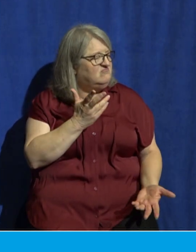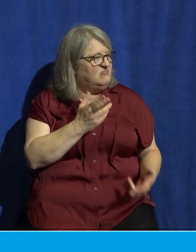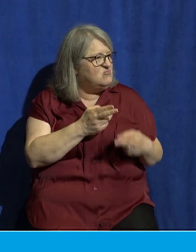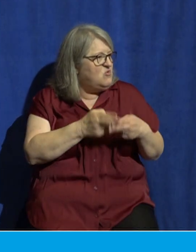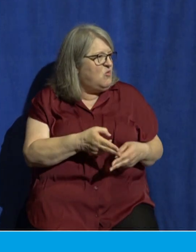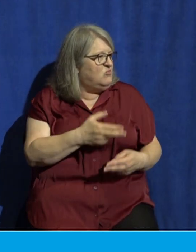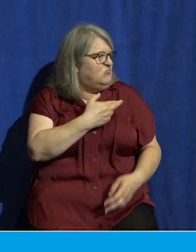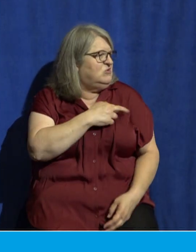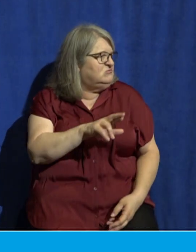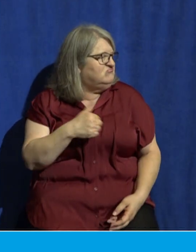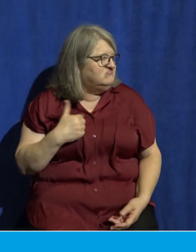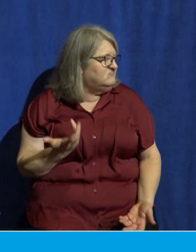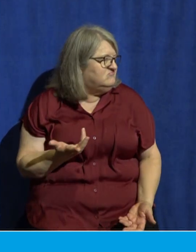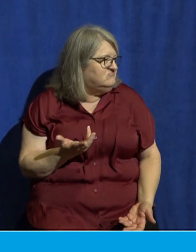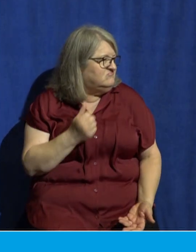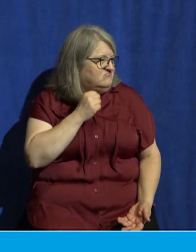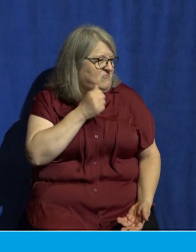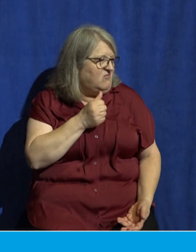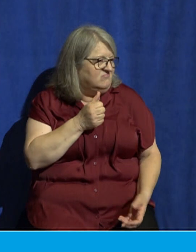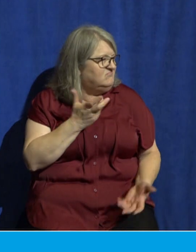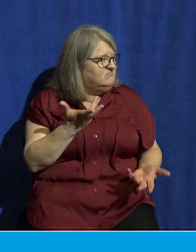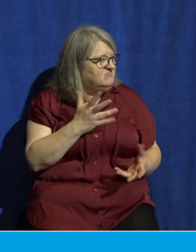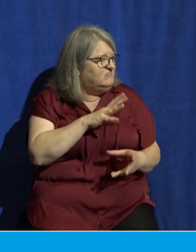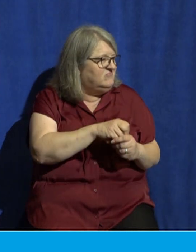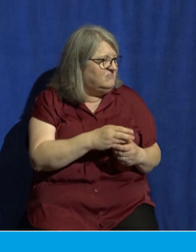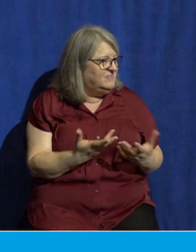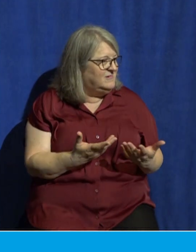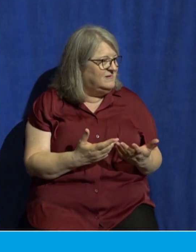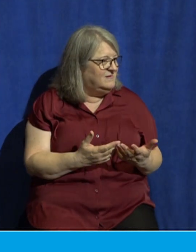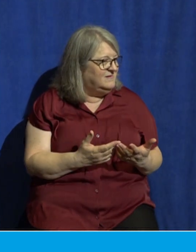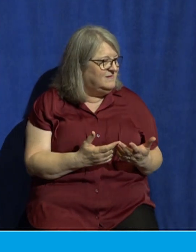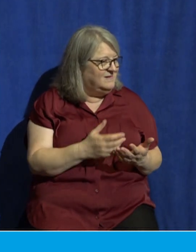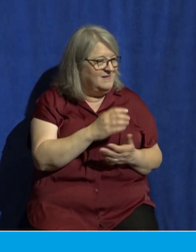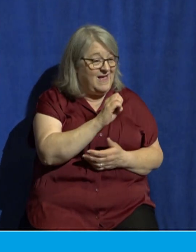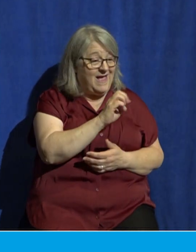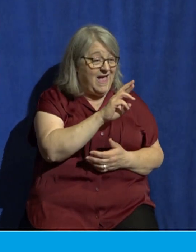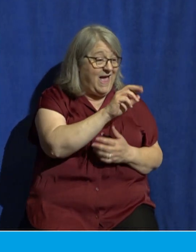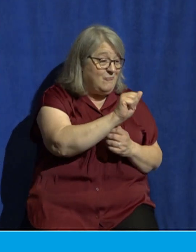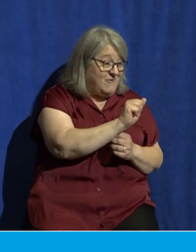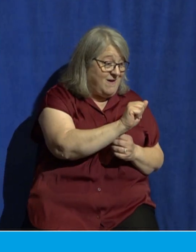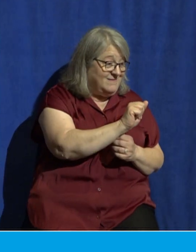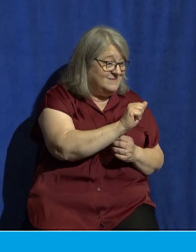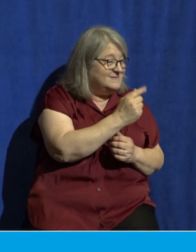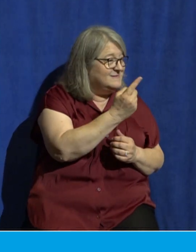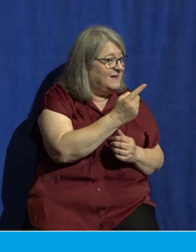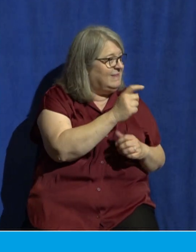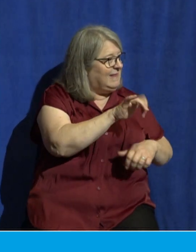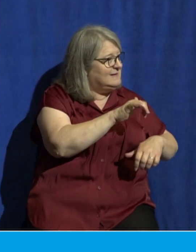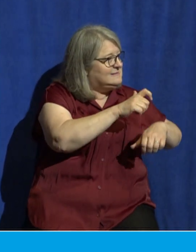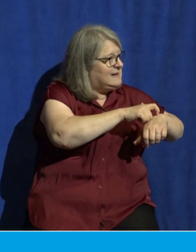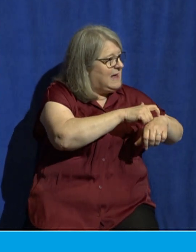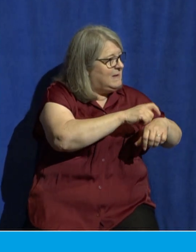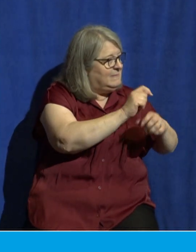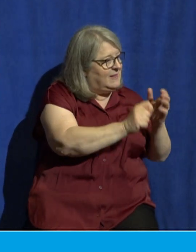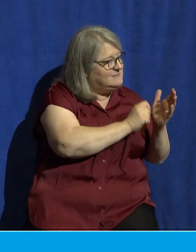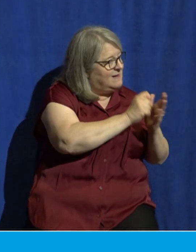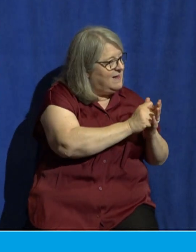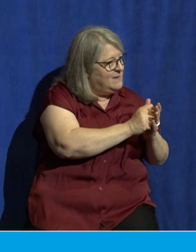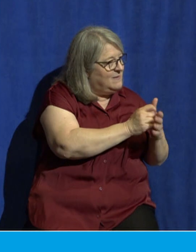It feels like this transitional time where one era is ending and another era is beginning.